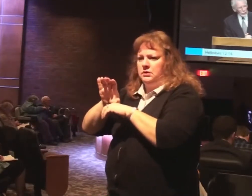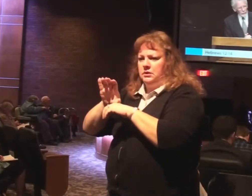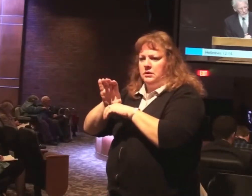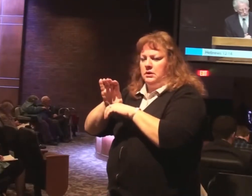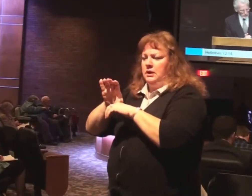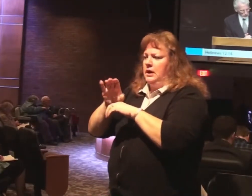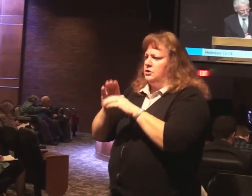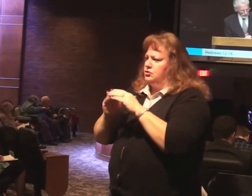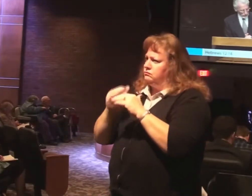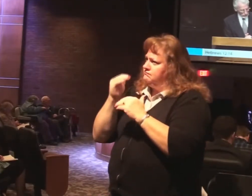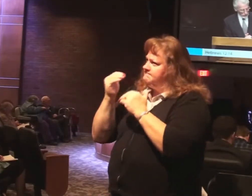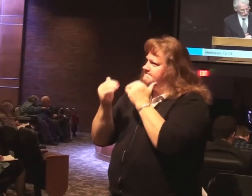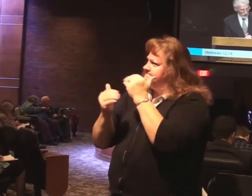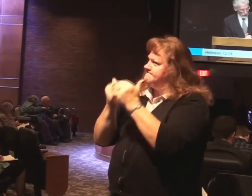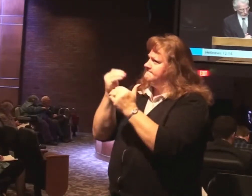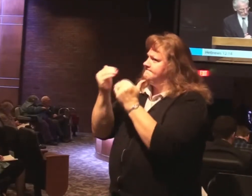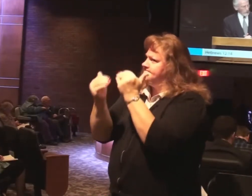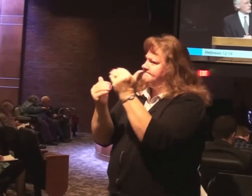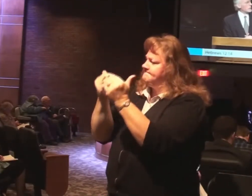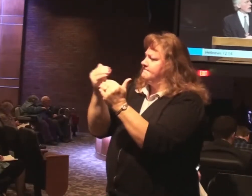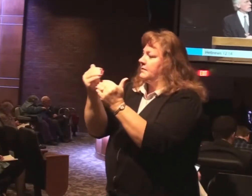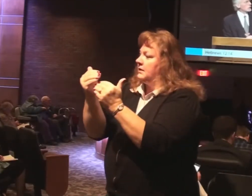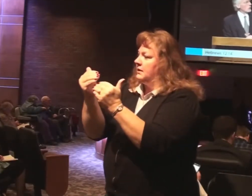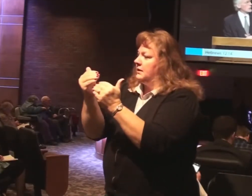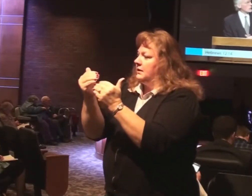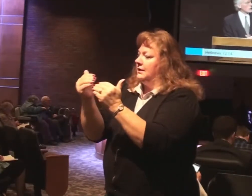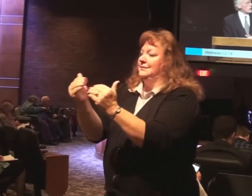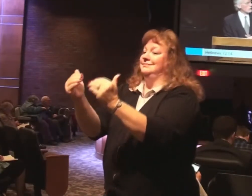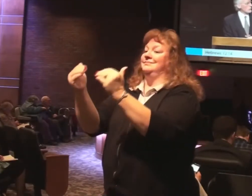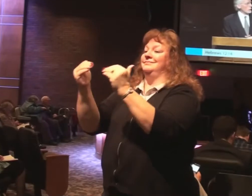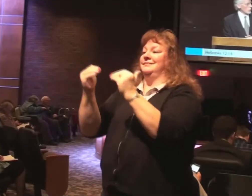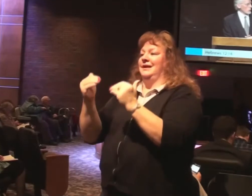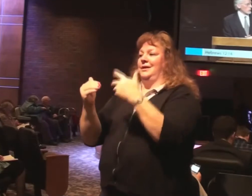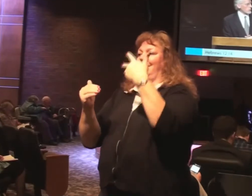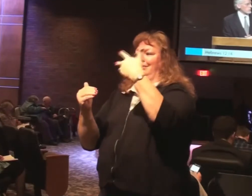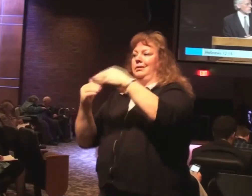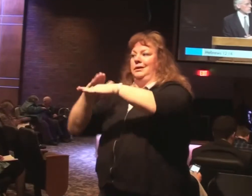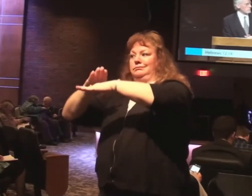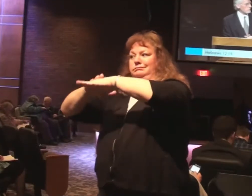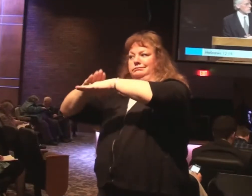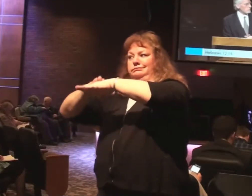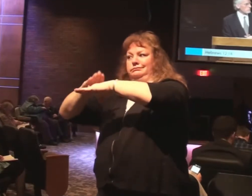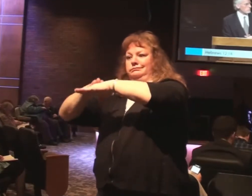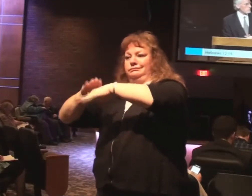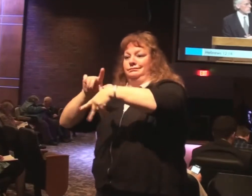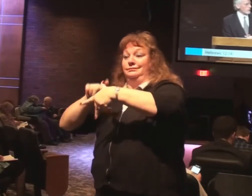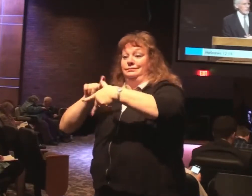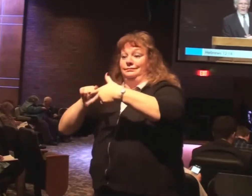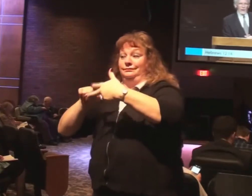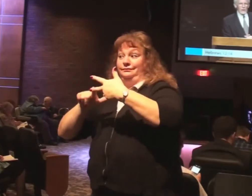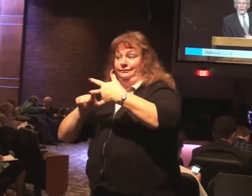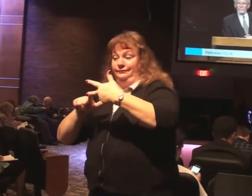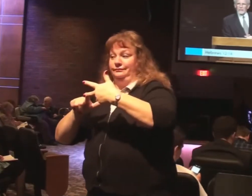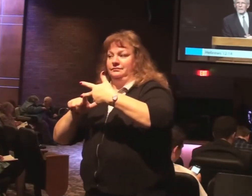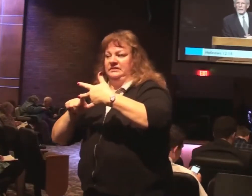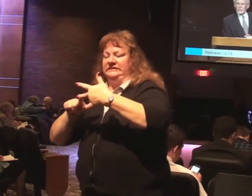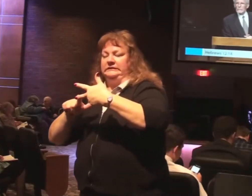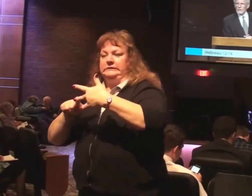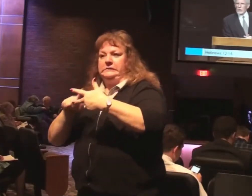and keep going forward. But now he's going to turn and give three warnings. And they are very severe.